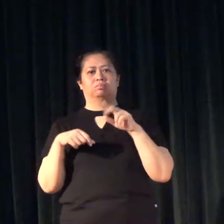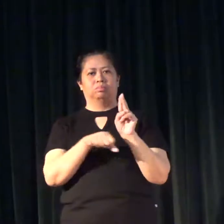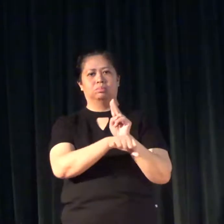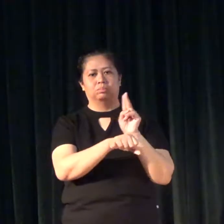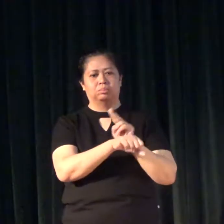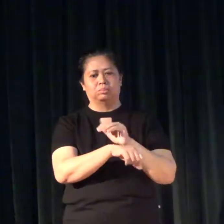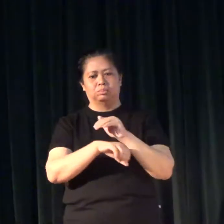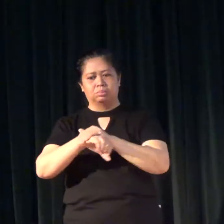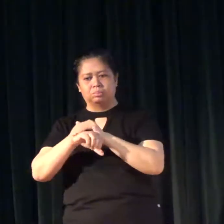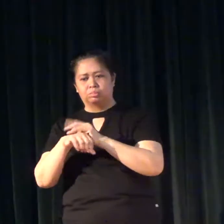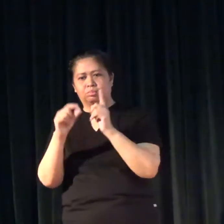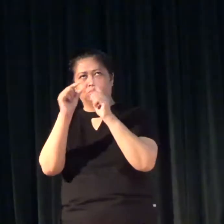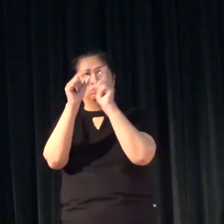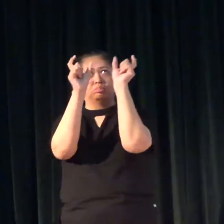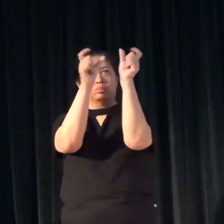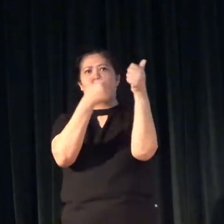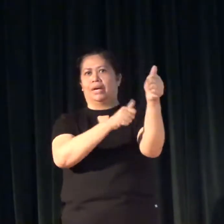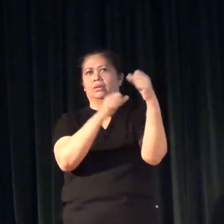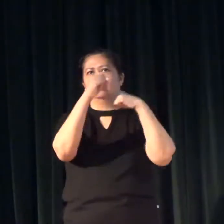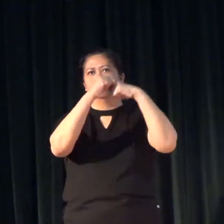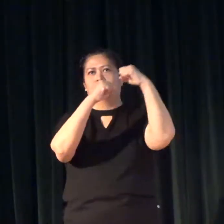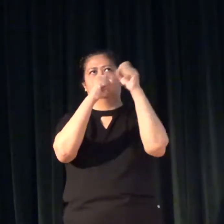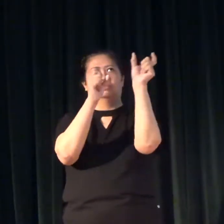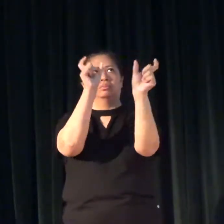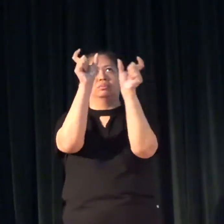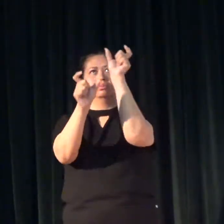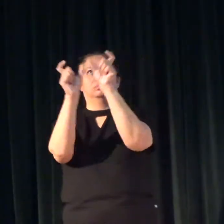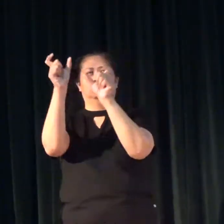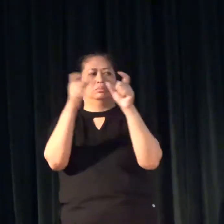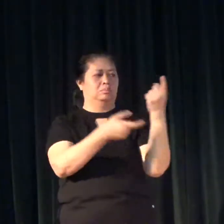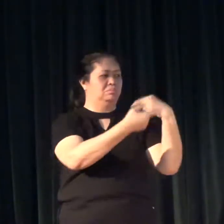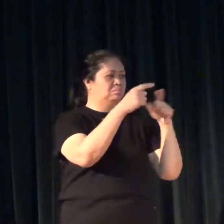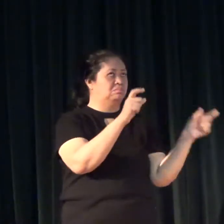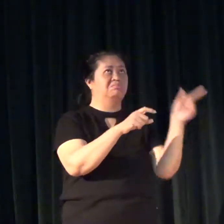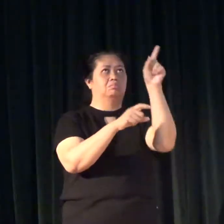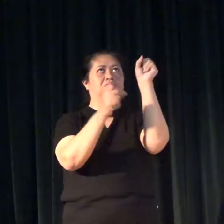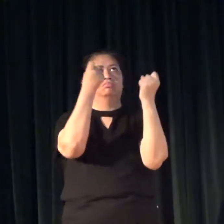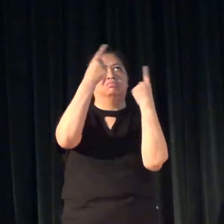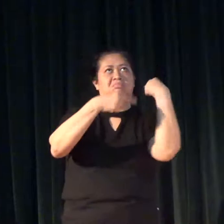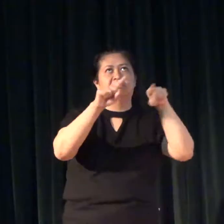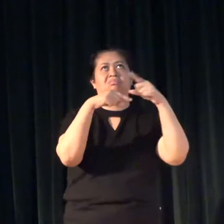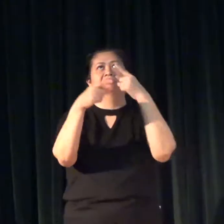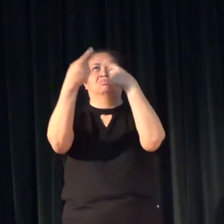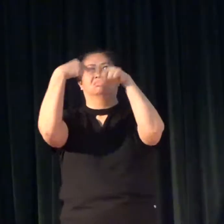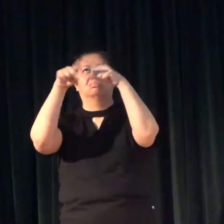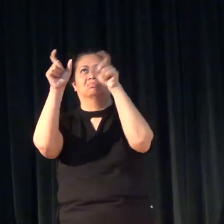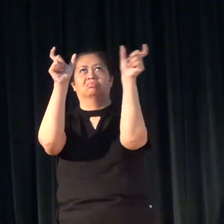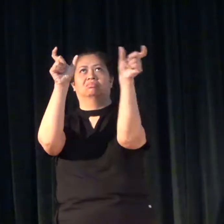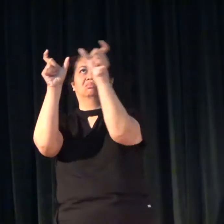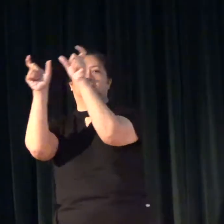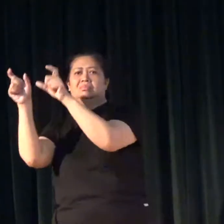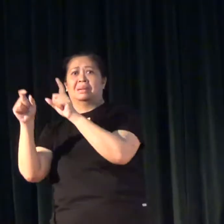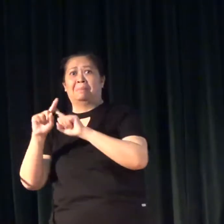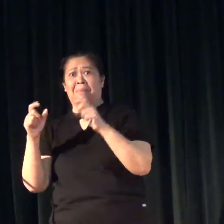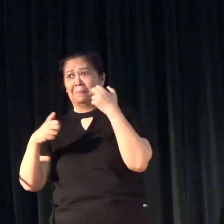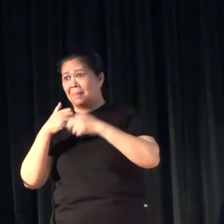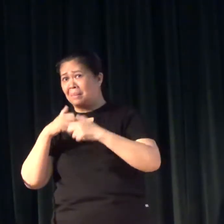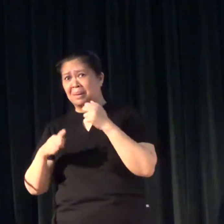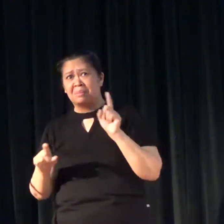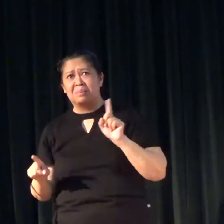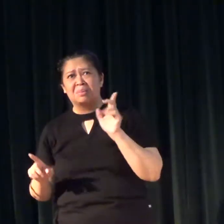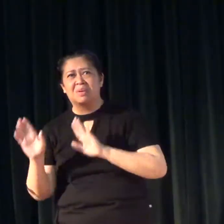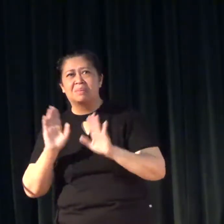use the English word order and then we just assign science. The problem with that